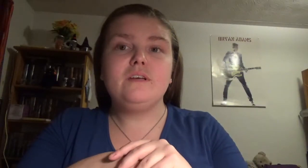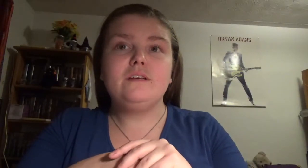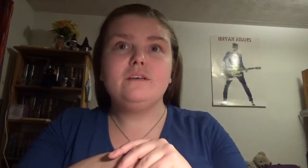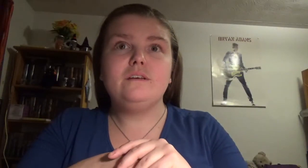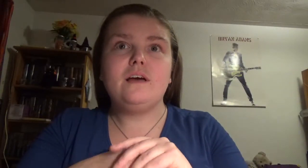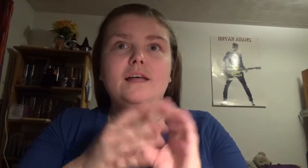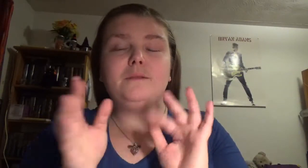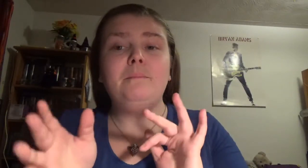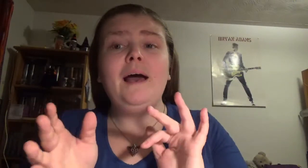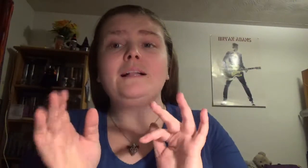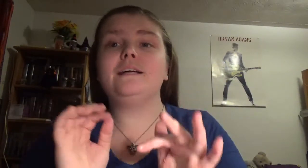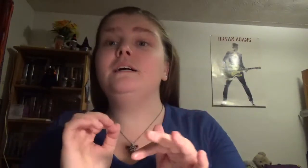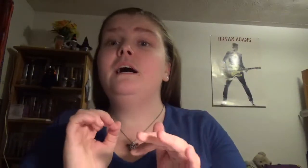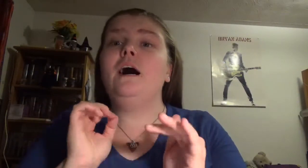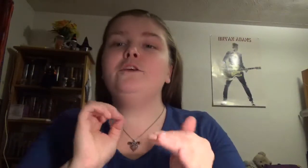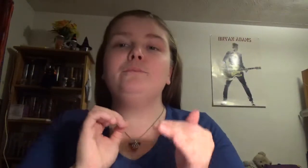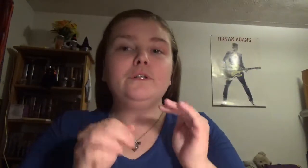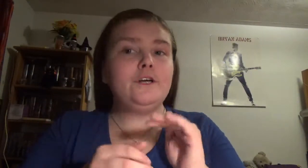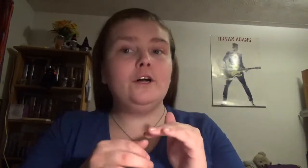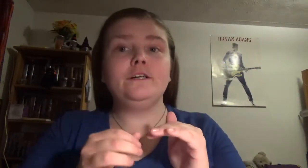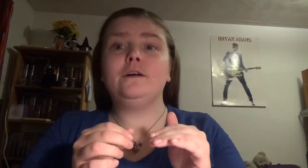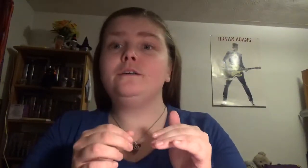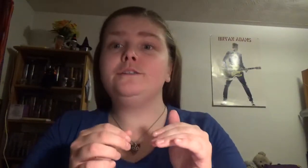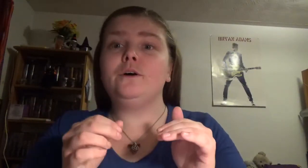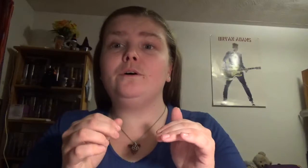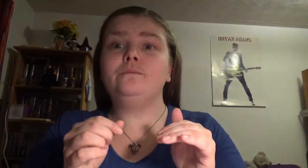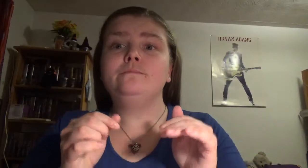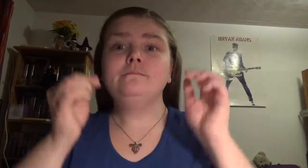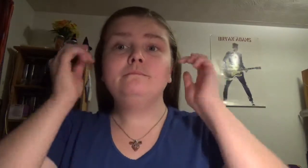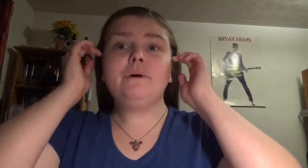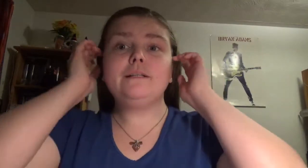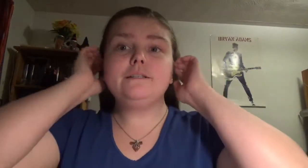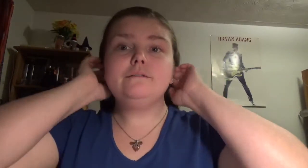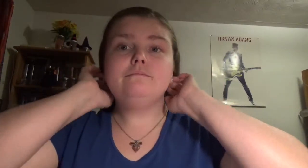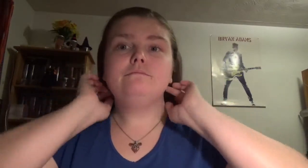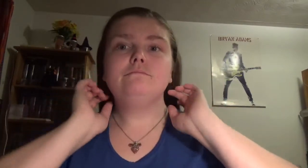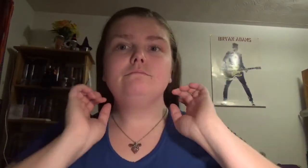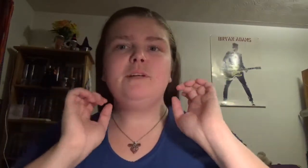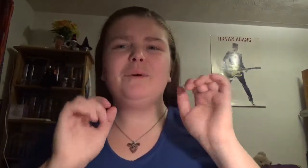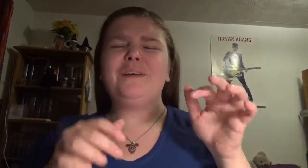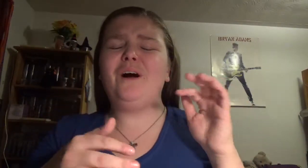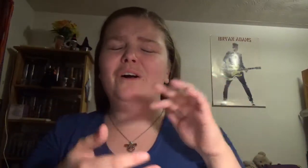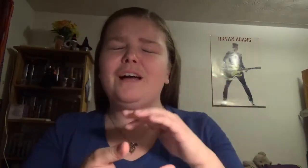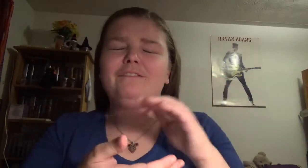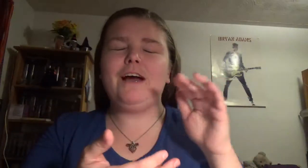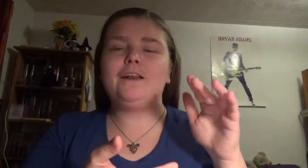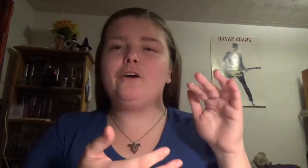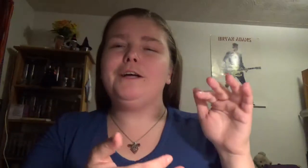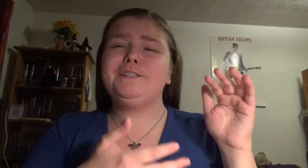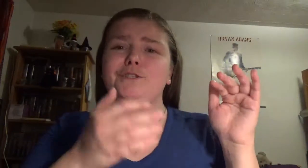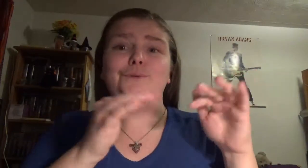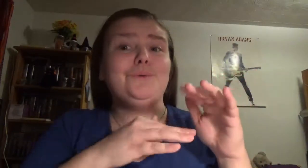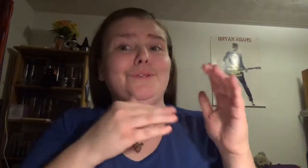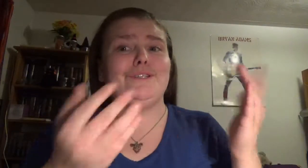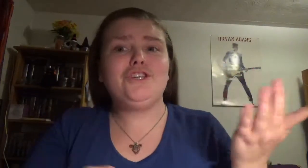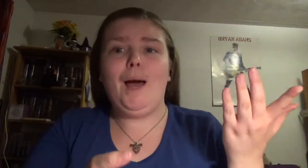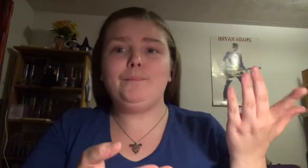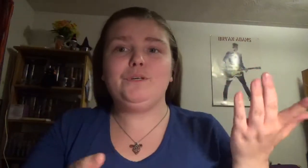at the back like other books are, so, but in a way they are kind of categorized to the chapter,